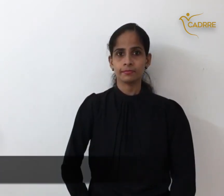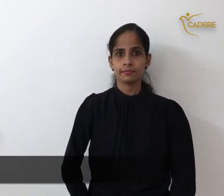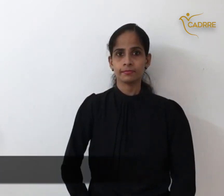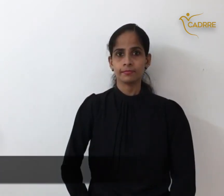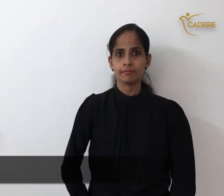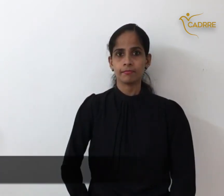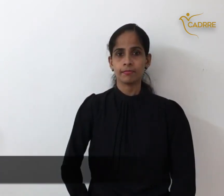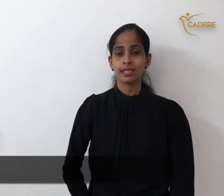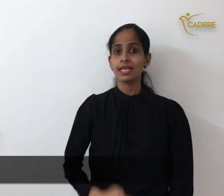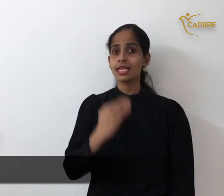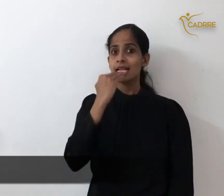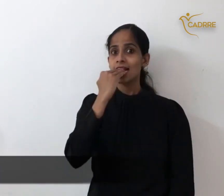biscuit